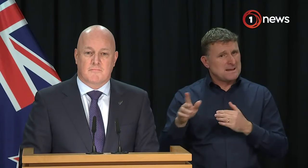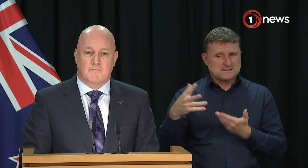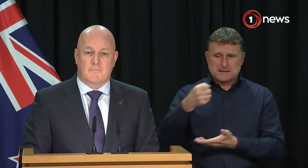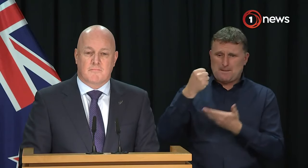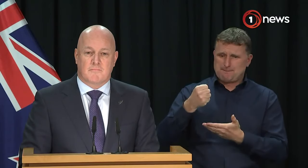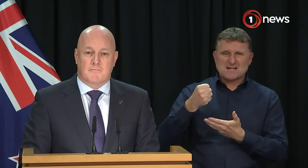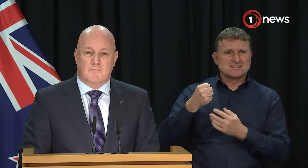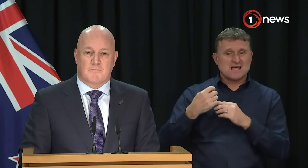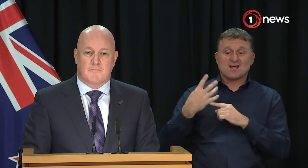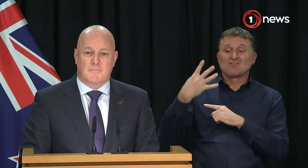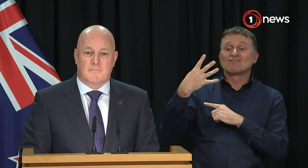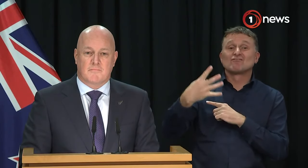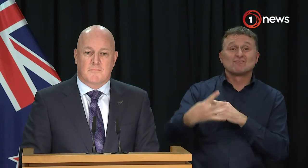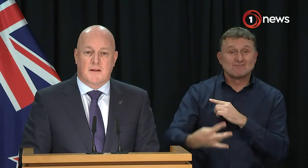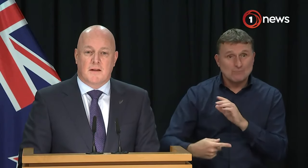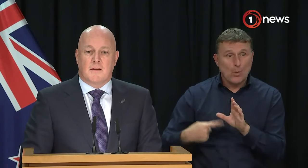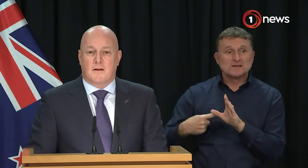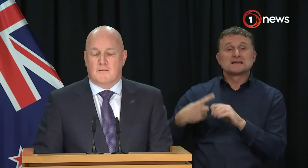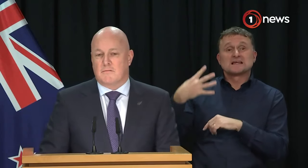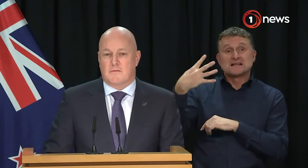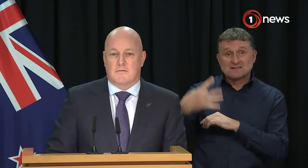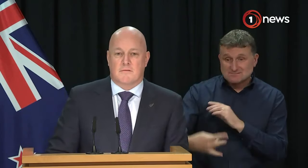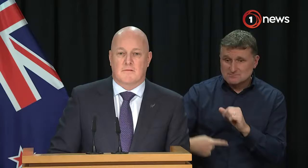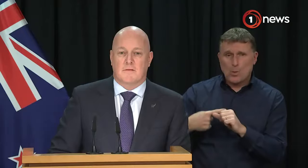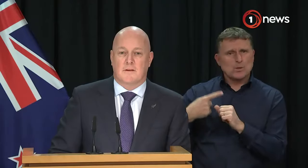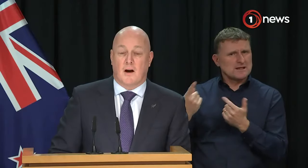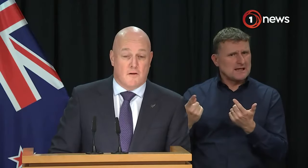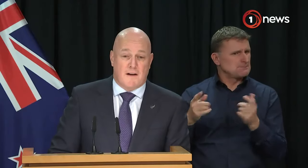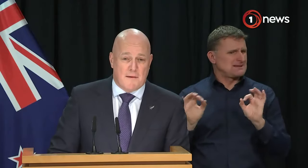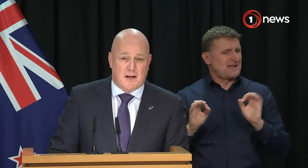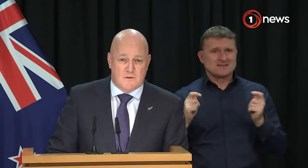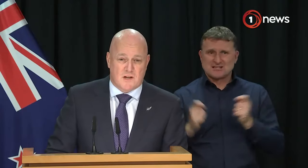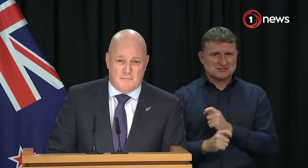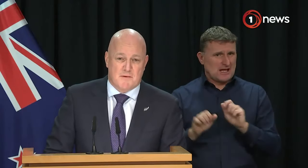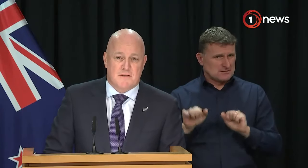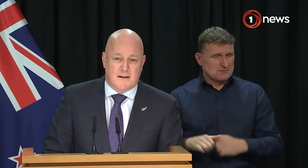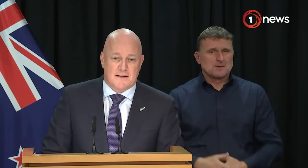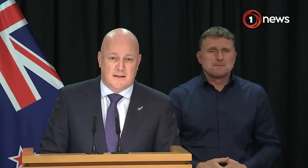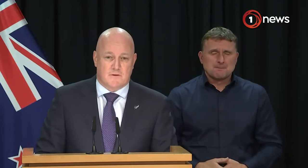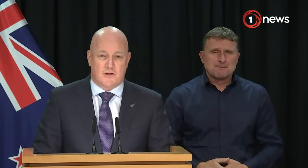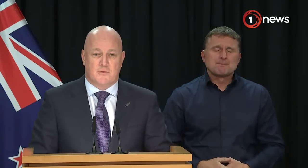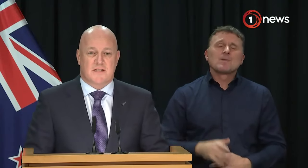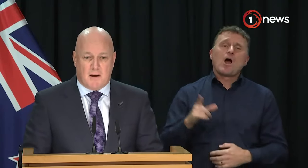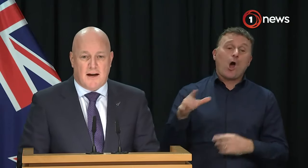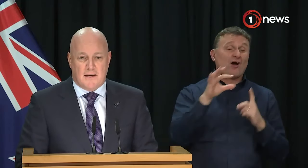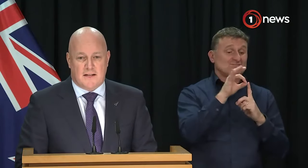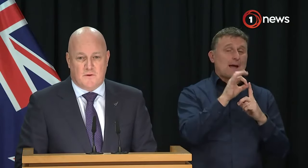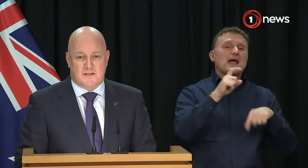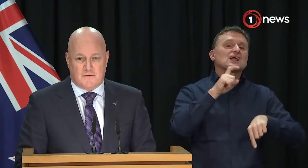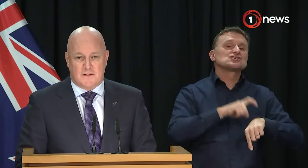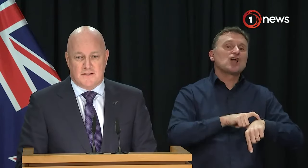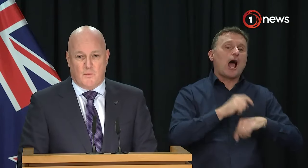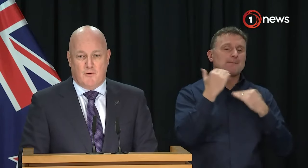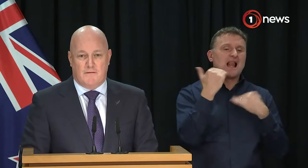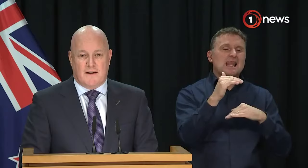isn't it a bit disingenuous for you to be using these sort of phrases when nothing has changed? On Farm Act it was time-limited funding and it was due to expire and